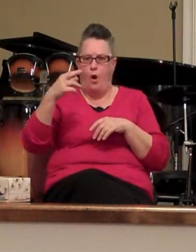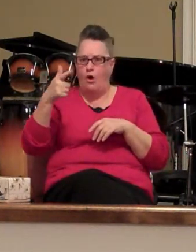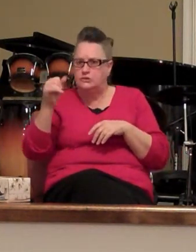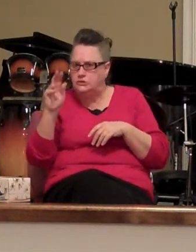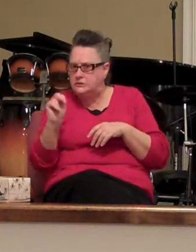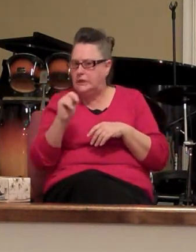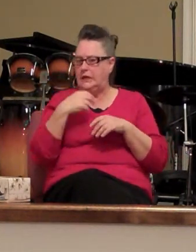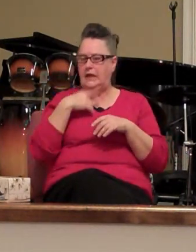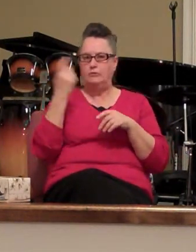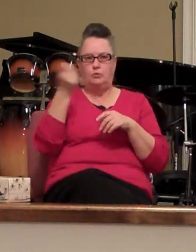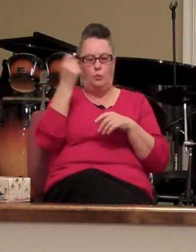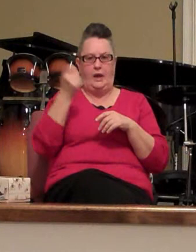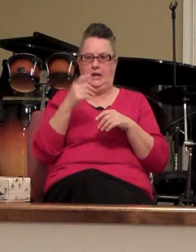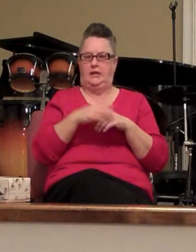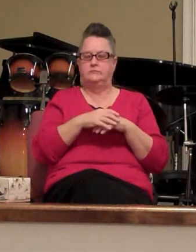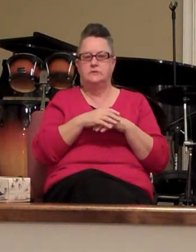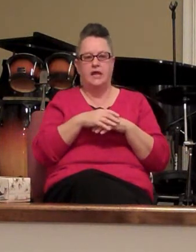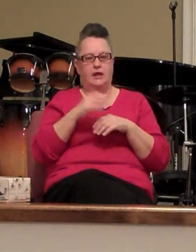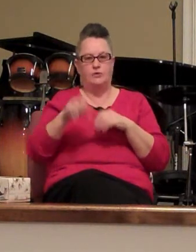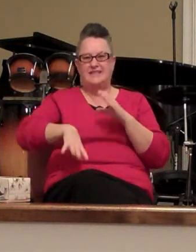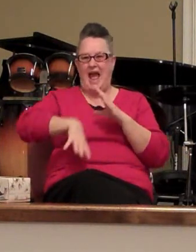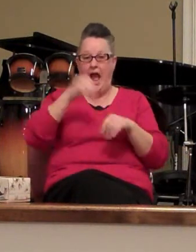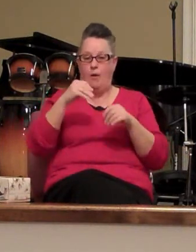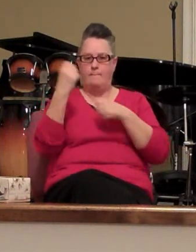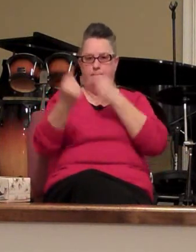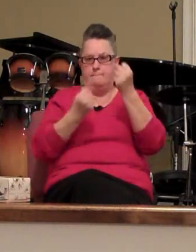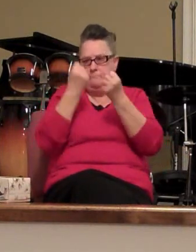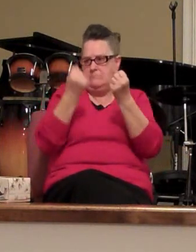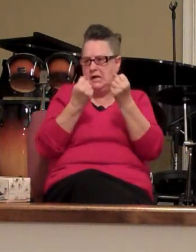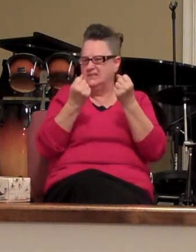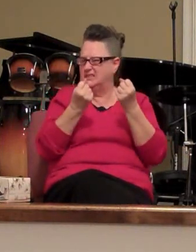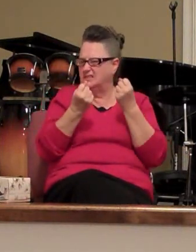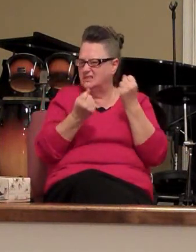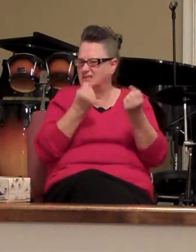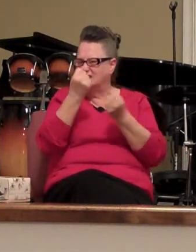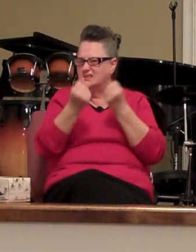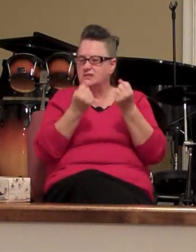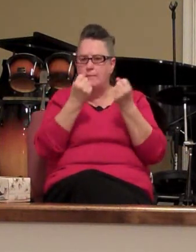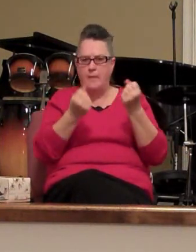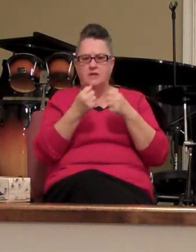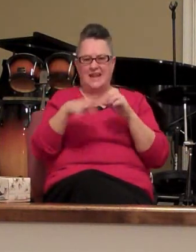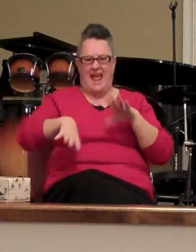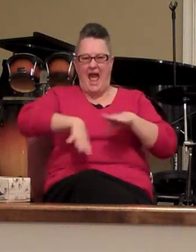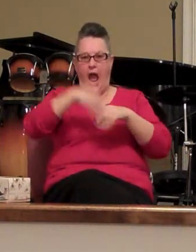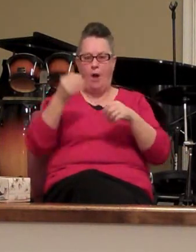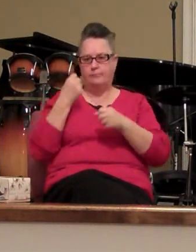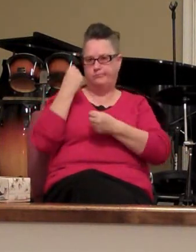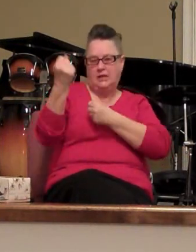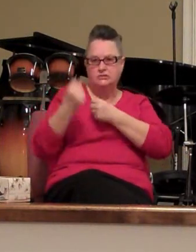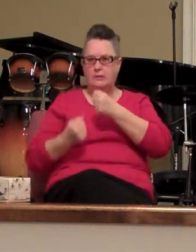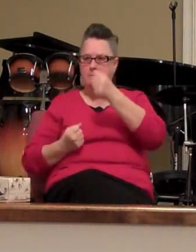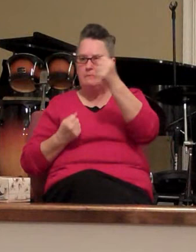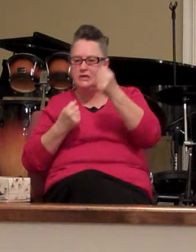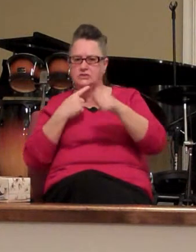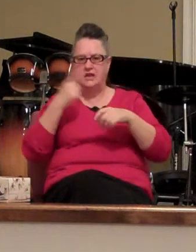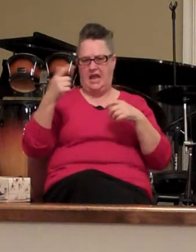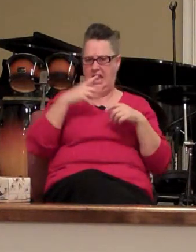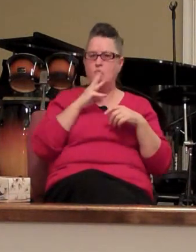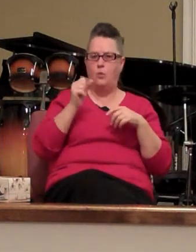Trinidad he was out boxing his opponent like crazy he was out punching his opponent he was literally winning the